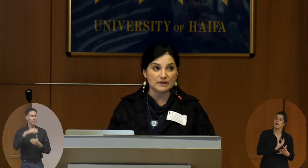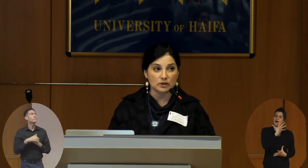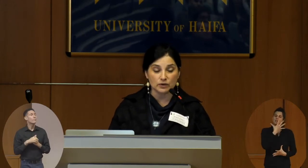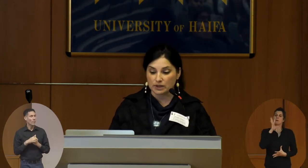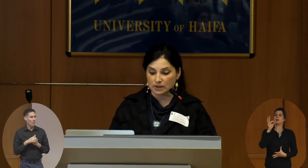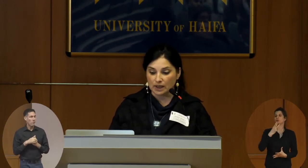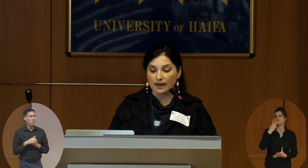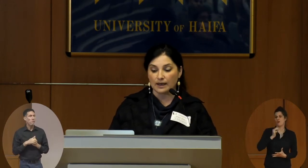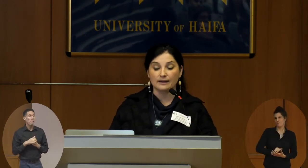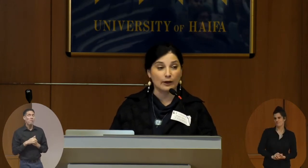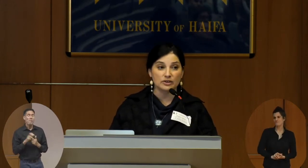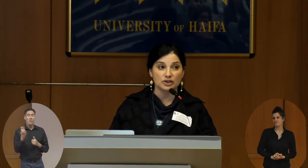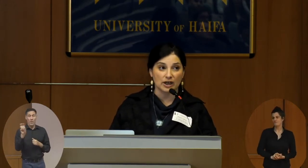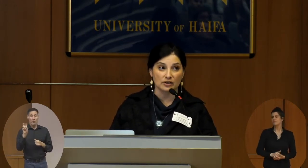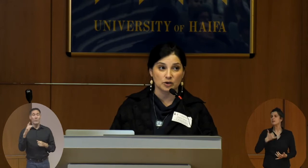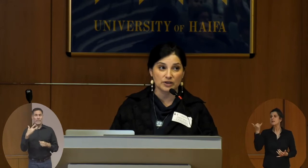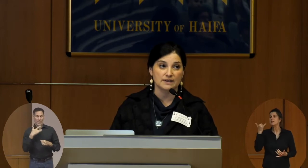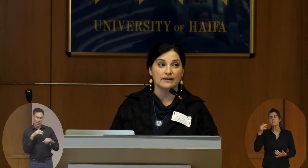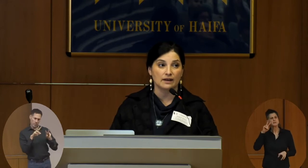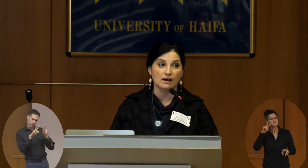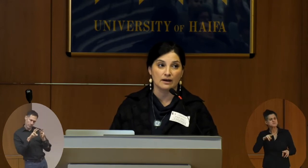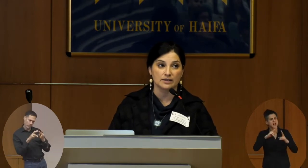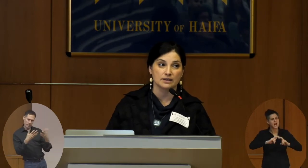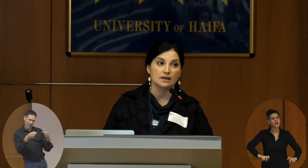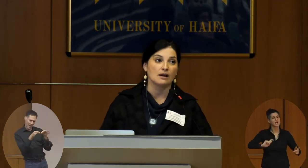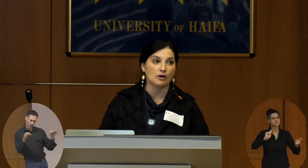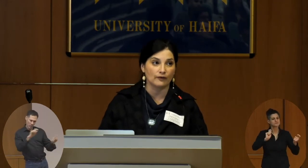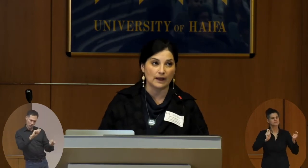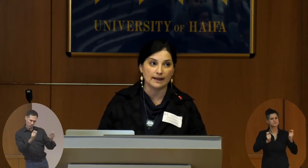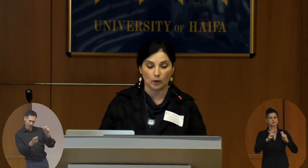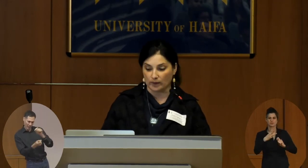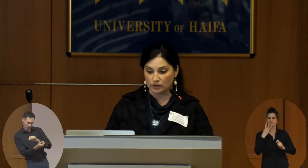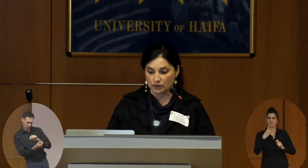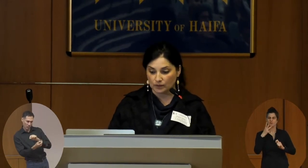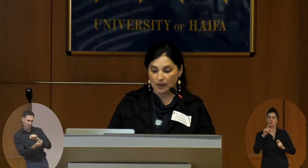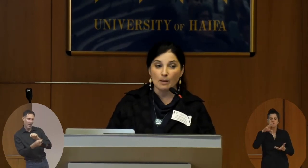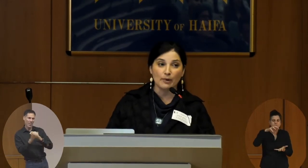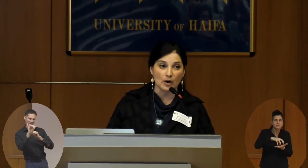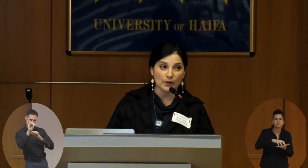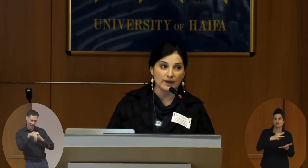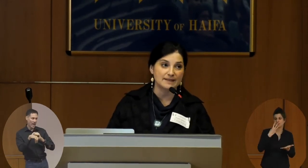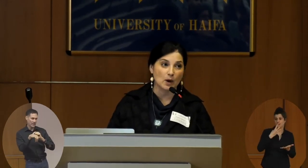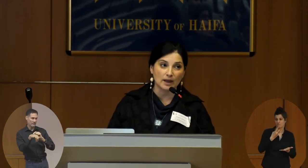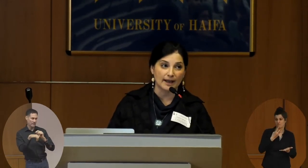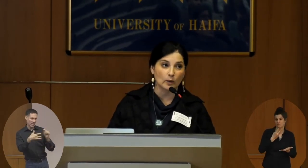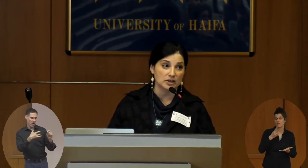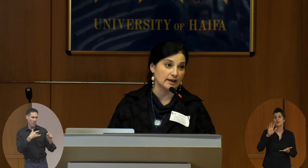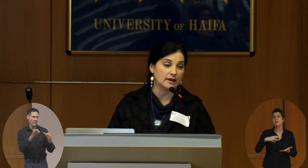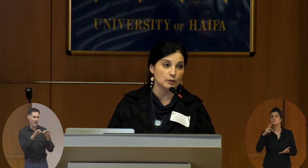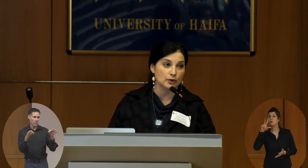pursued language change which is at the heart of language both in spoken language like Hebrew